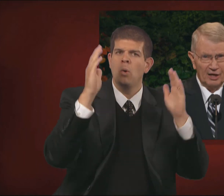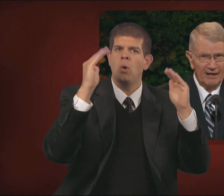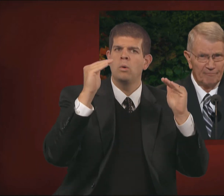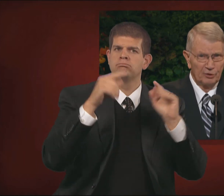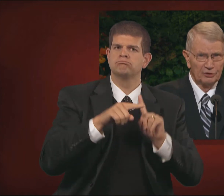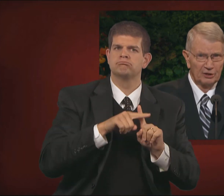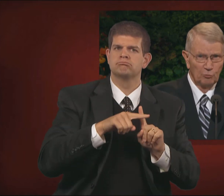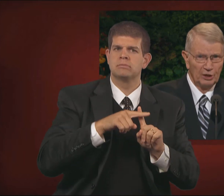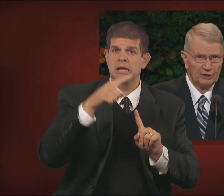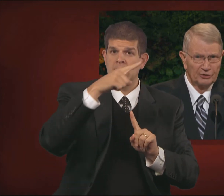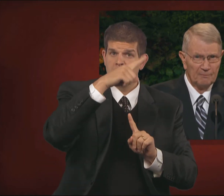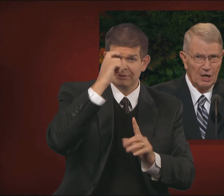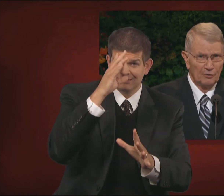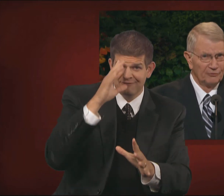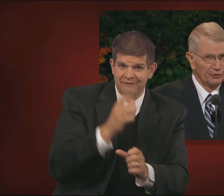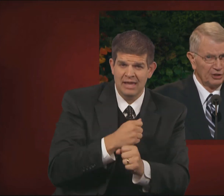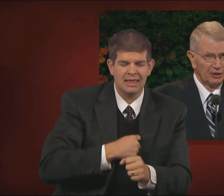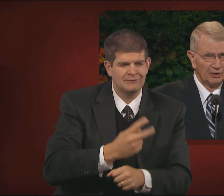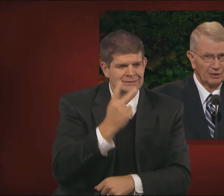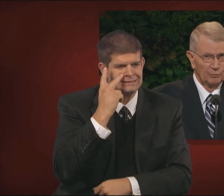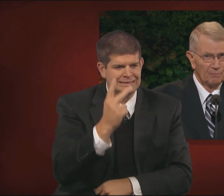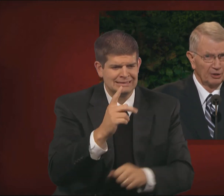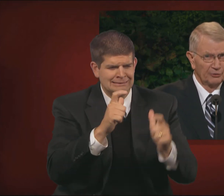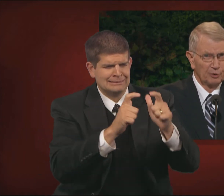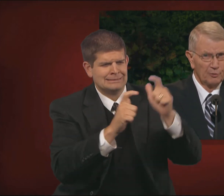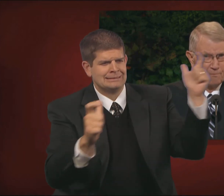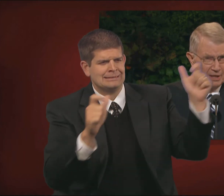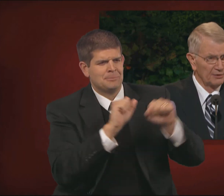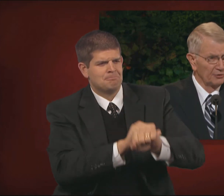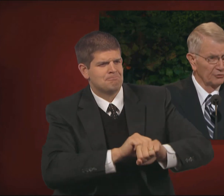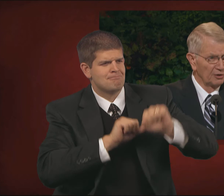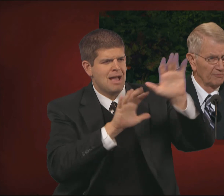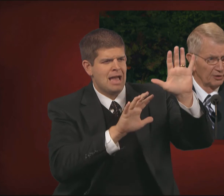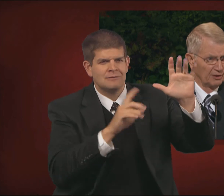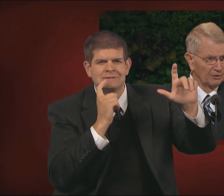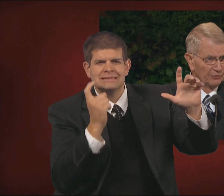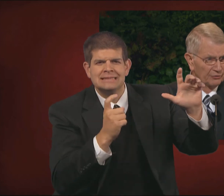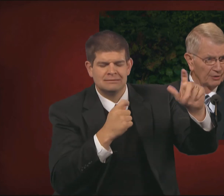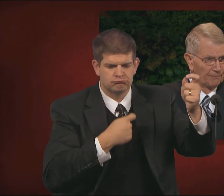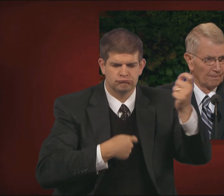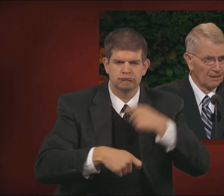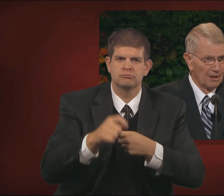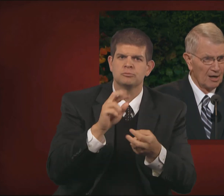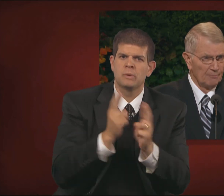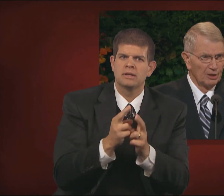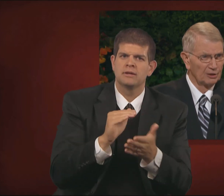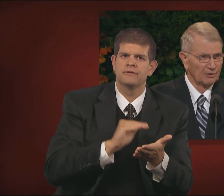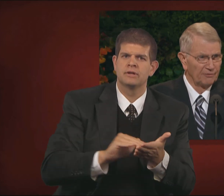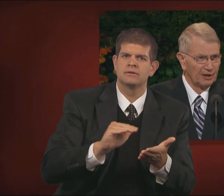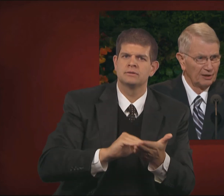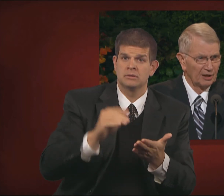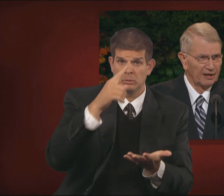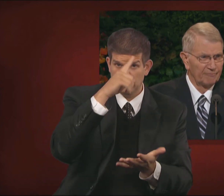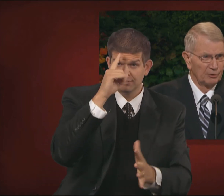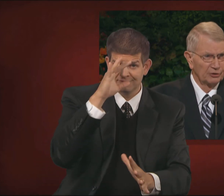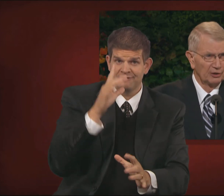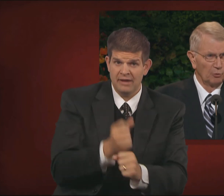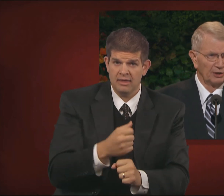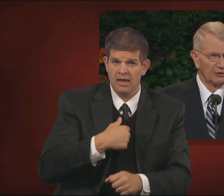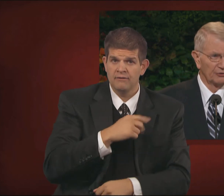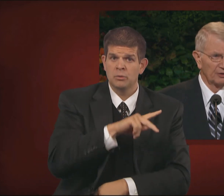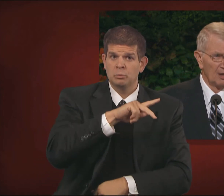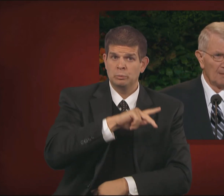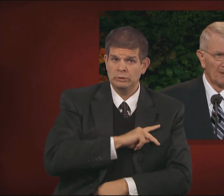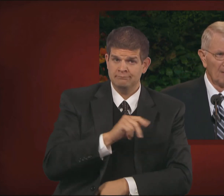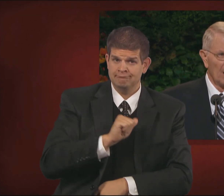of faith, I have personally witnessed a mountain of sin replaced with repentance and forgiveness. And because of faith, I have personally